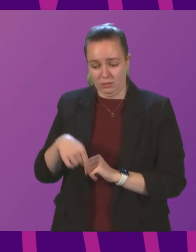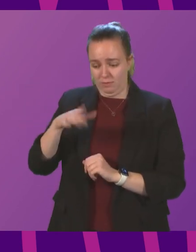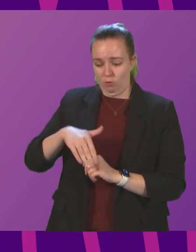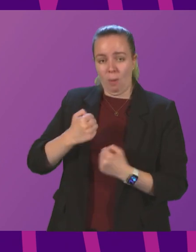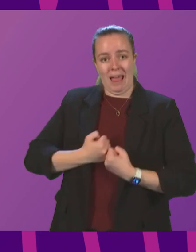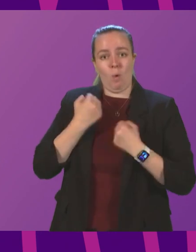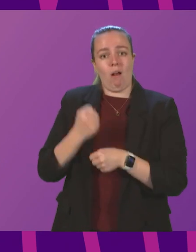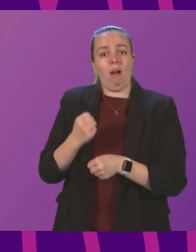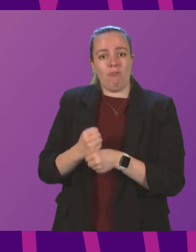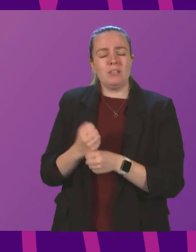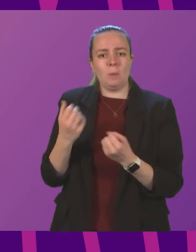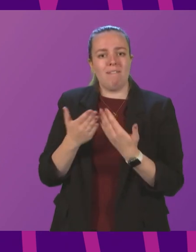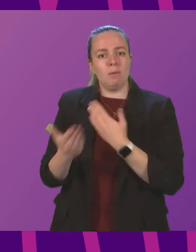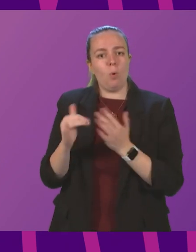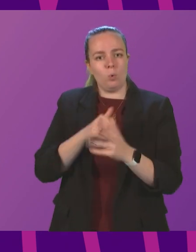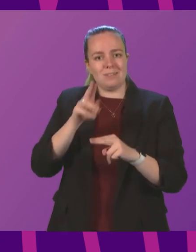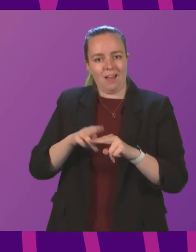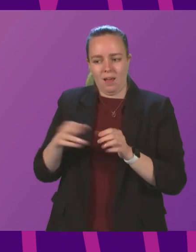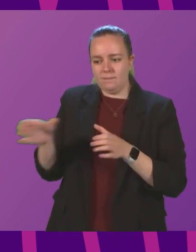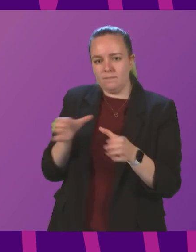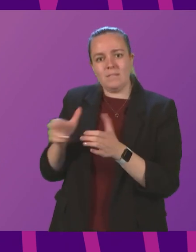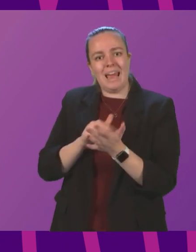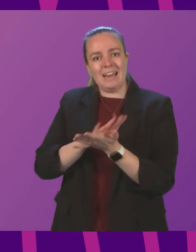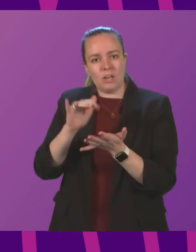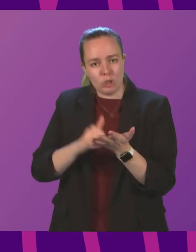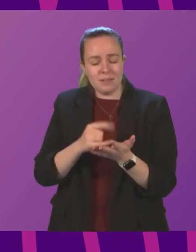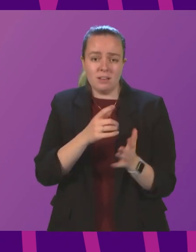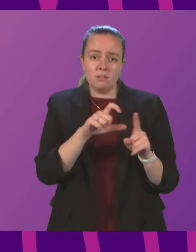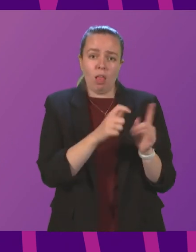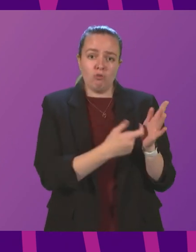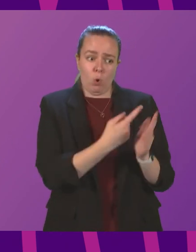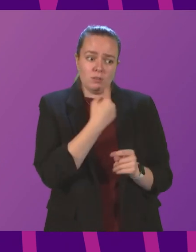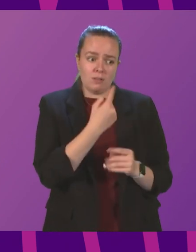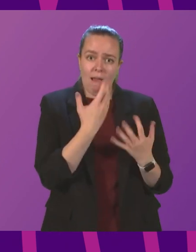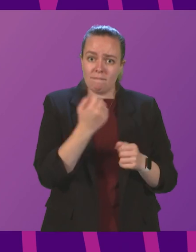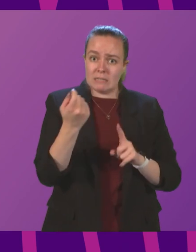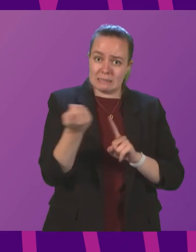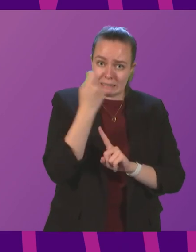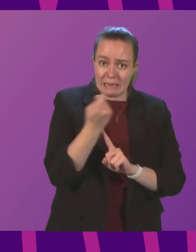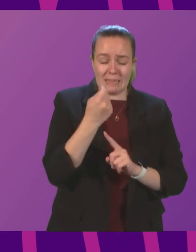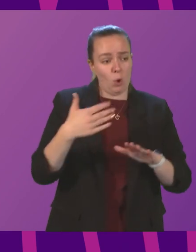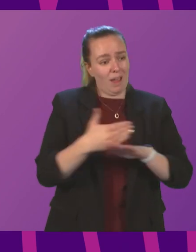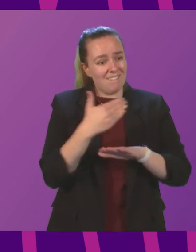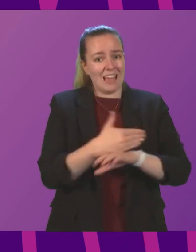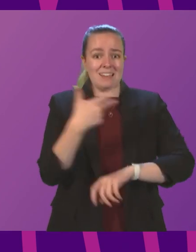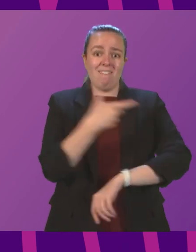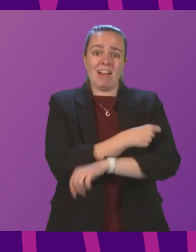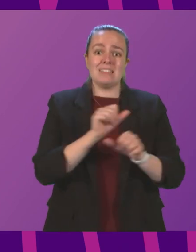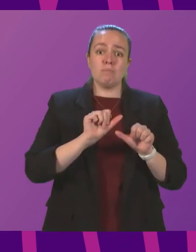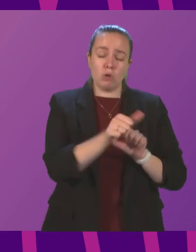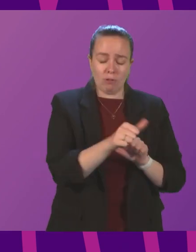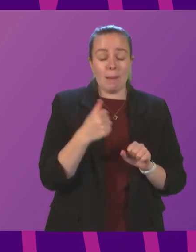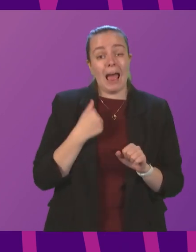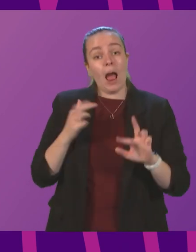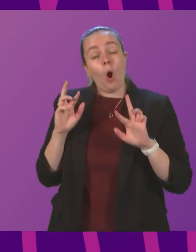So, we've got more staff working in the National Health Service. According to Mr Ross, we've got a successful and effective vaccination programme. I would